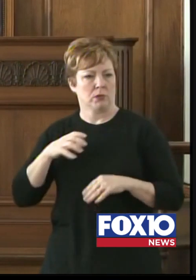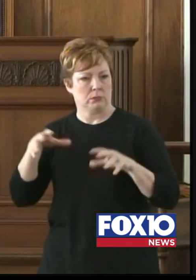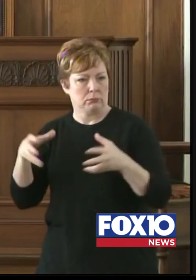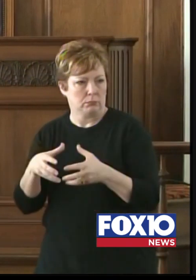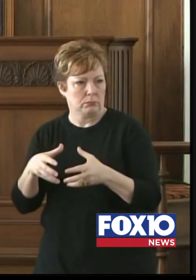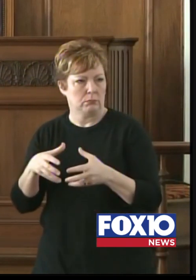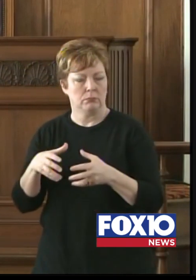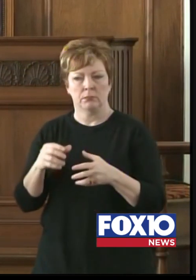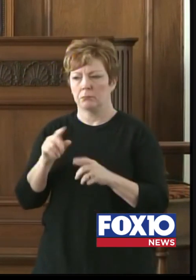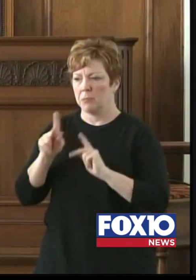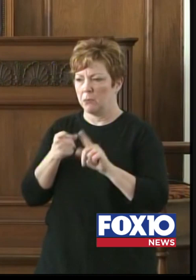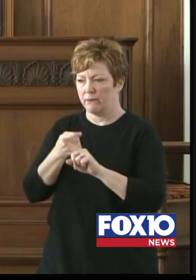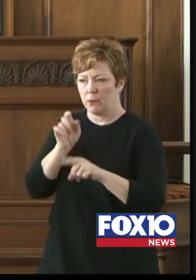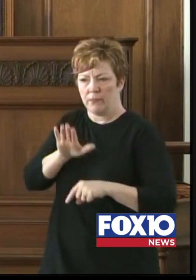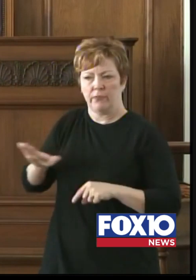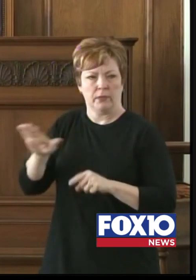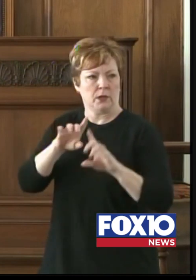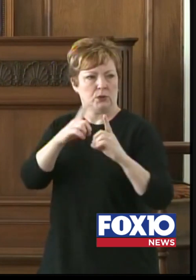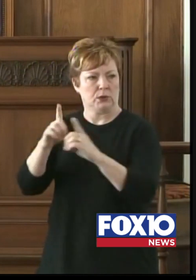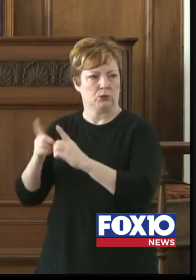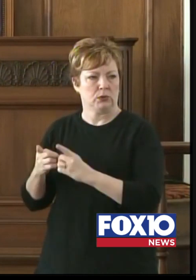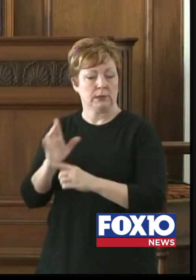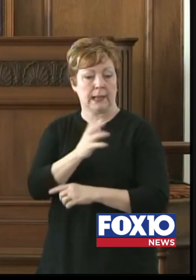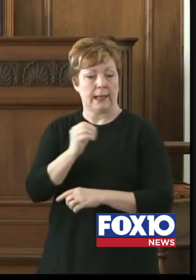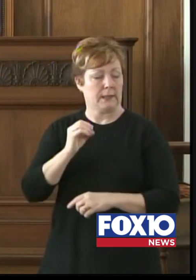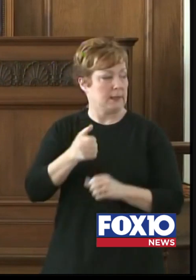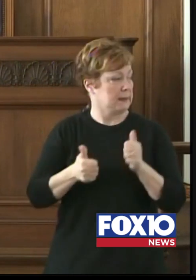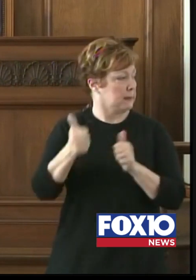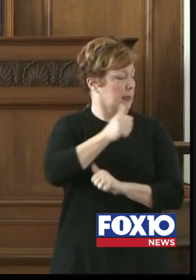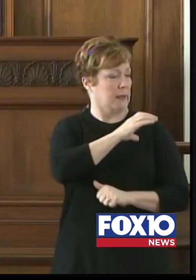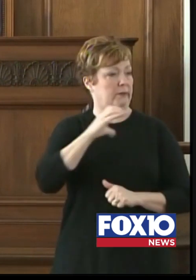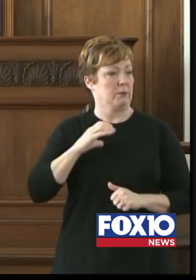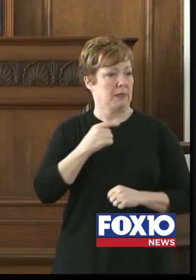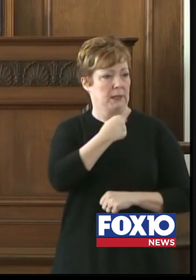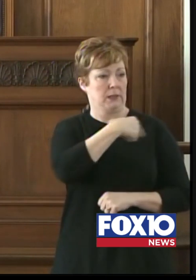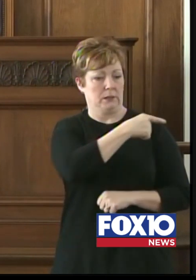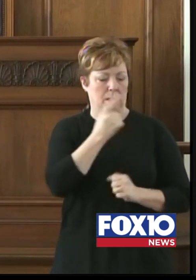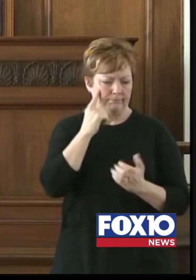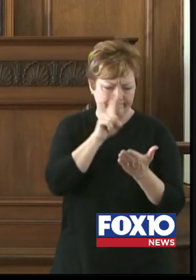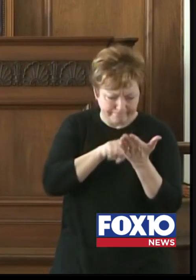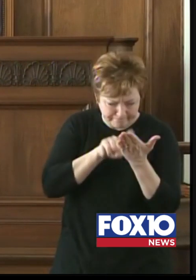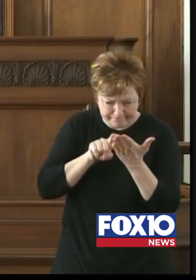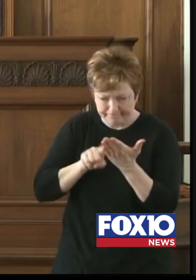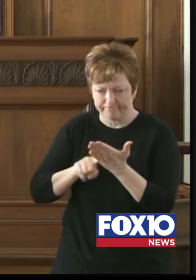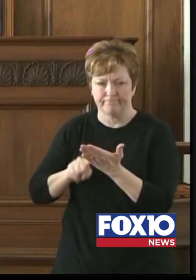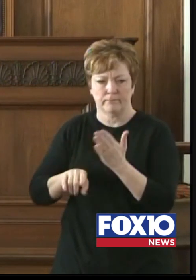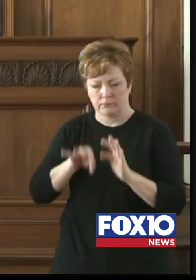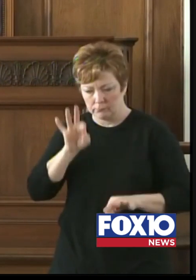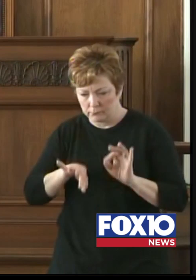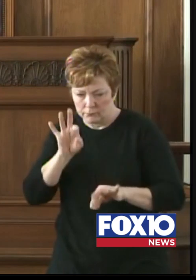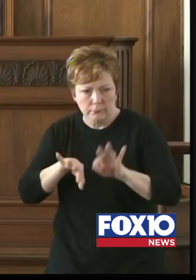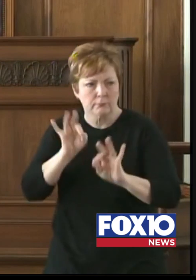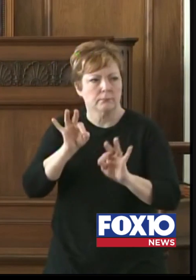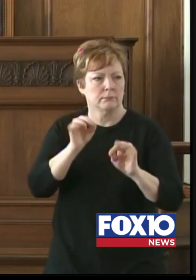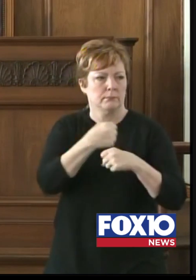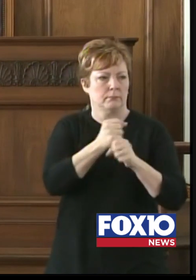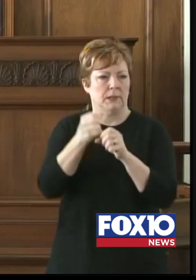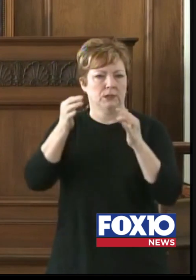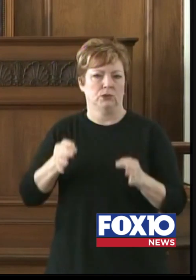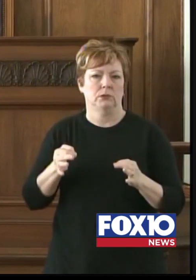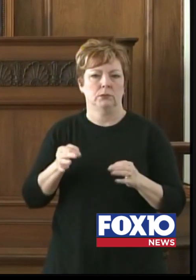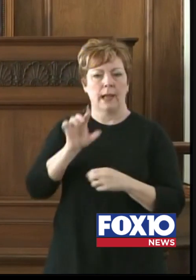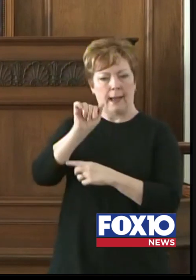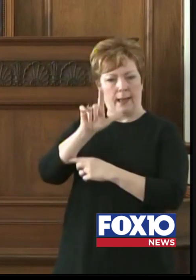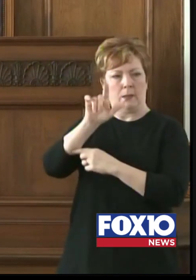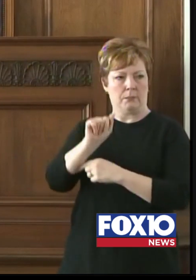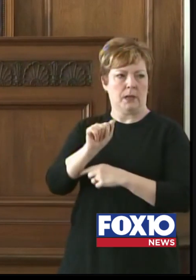from their districts, as well as our executive committee behind me. We're going through it now. So this is an Alabama